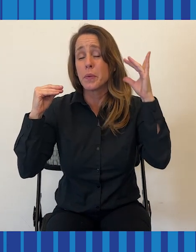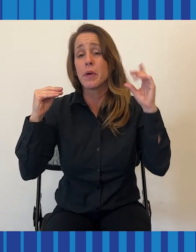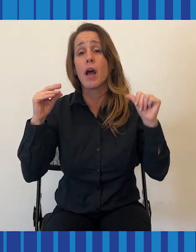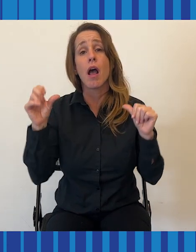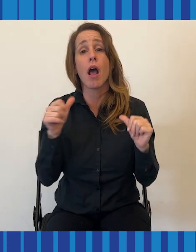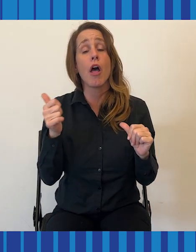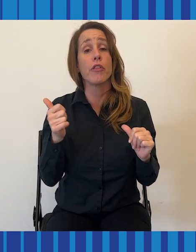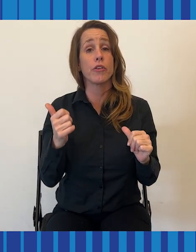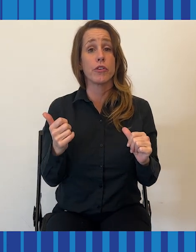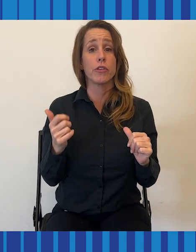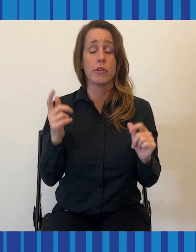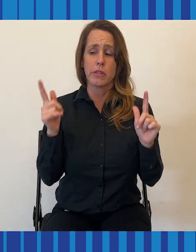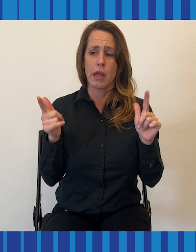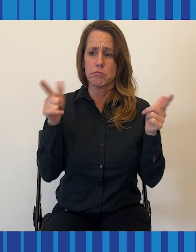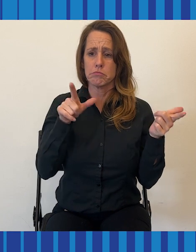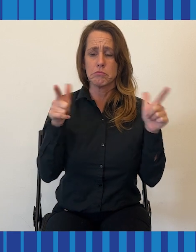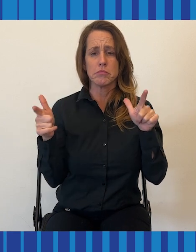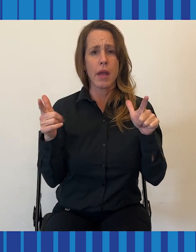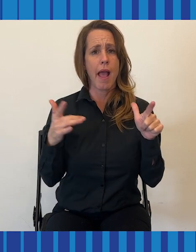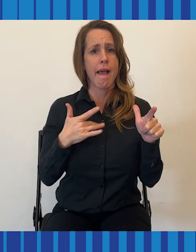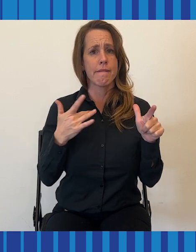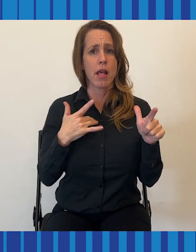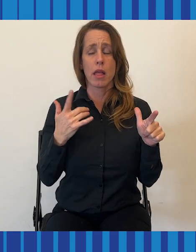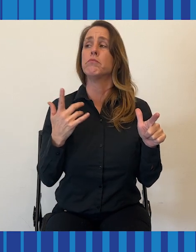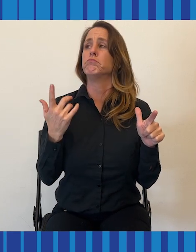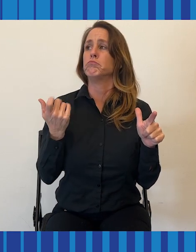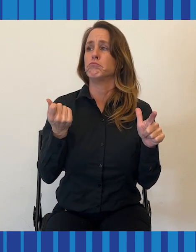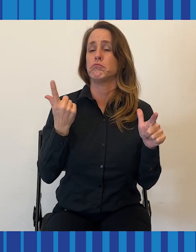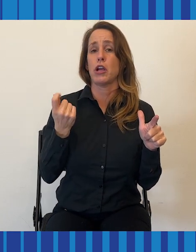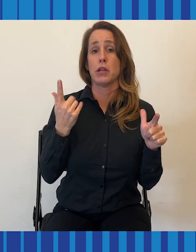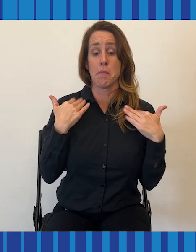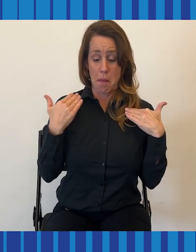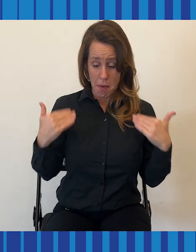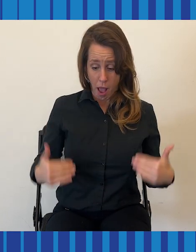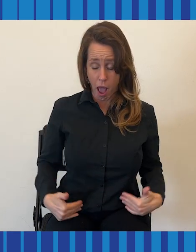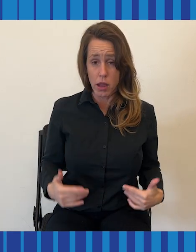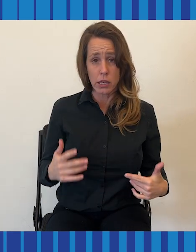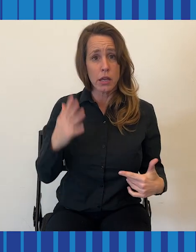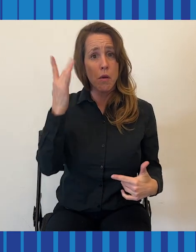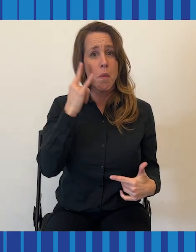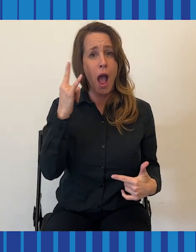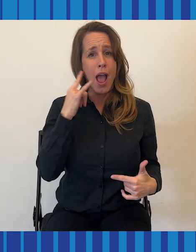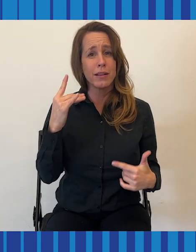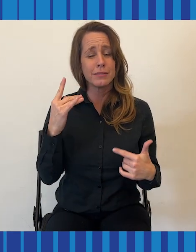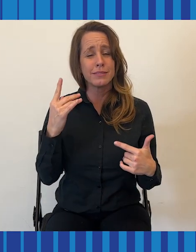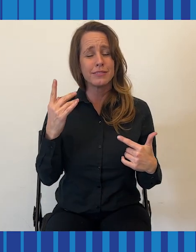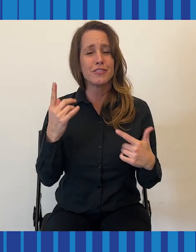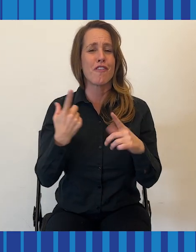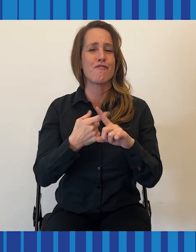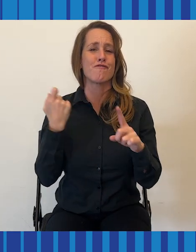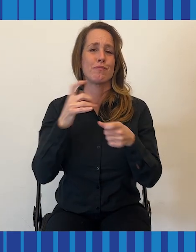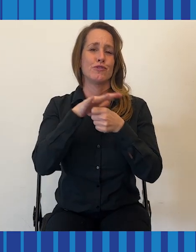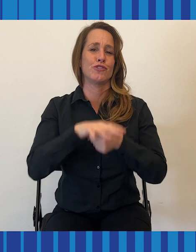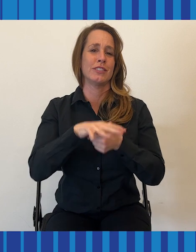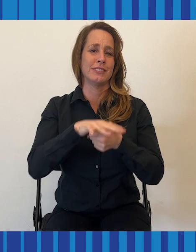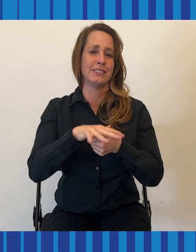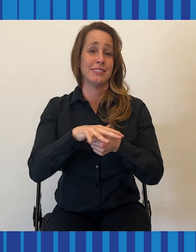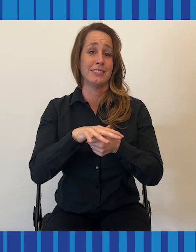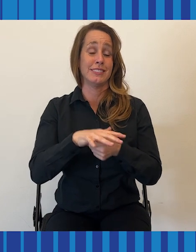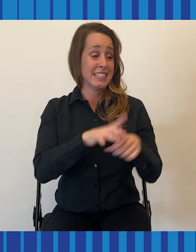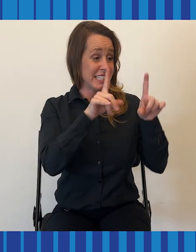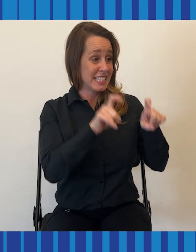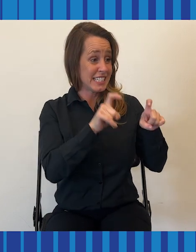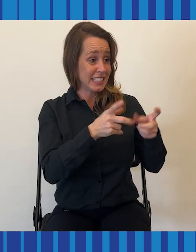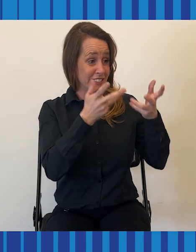realized that that was a way my body was responding to the stress. And after finals,